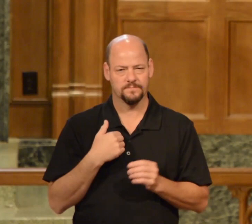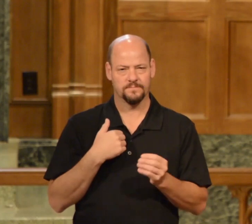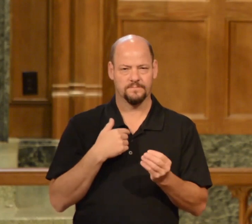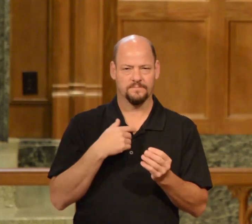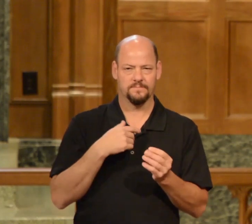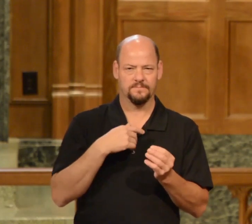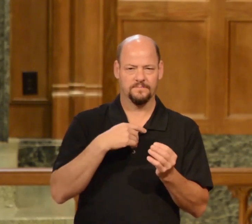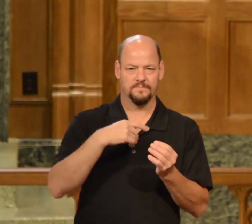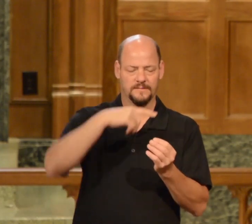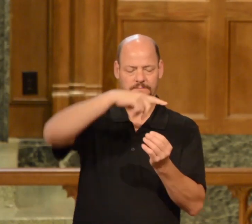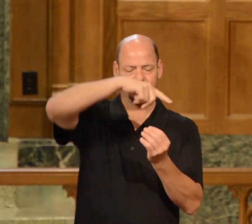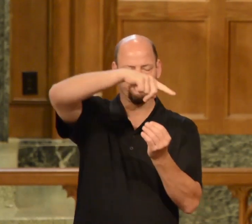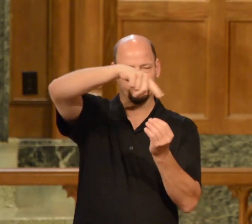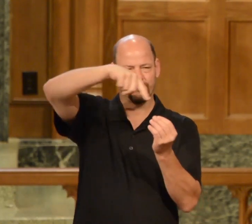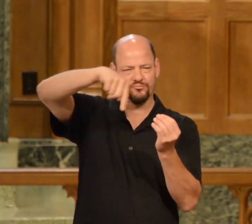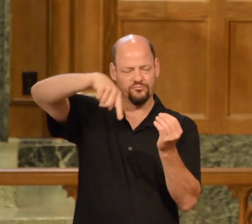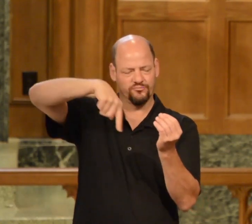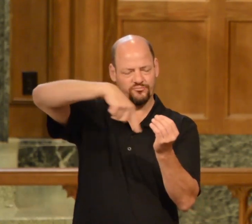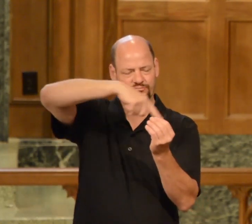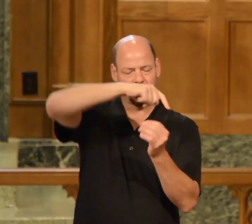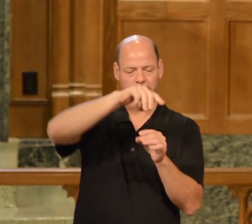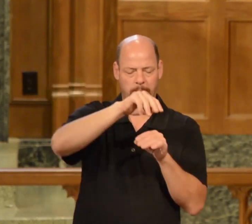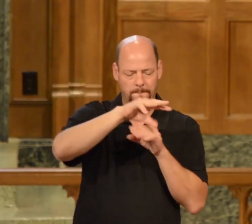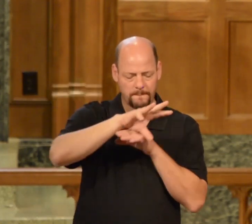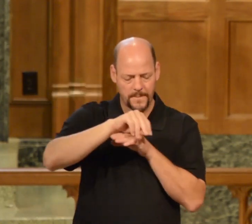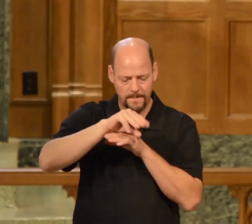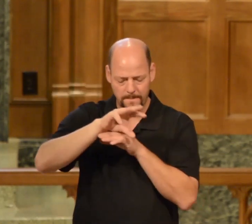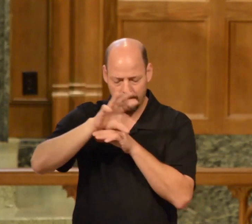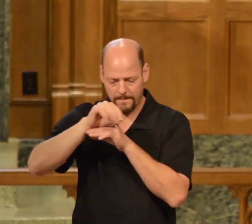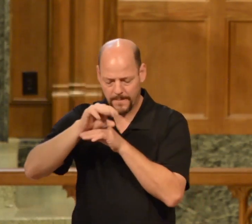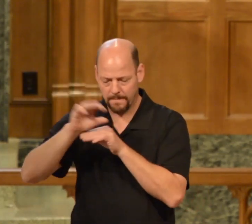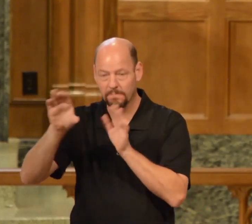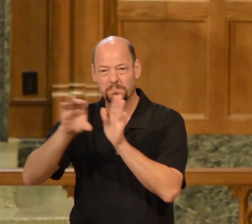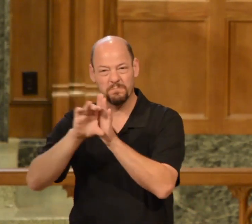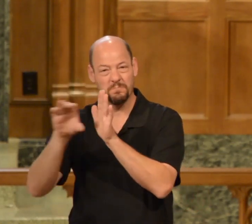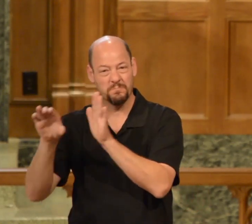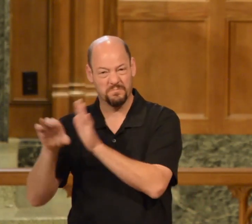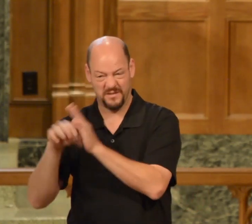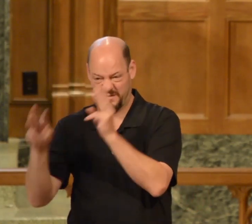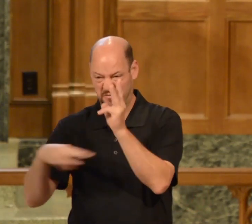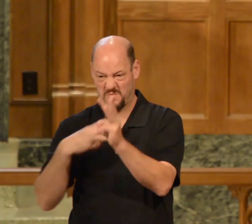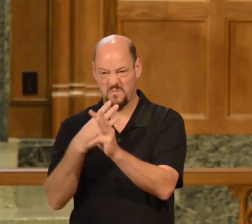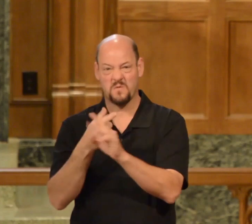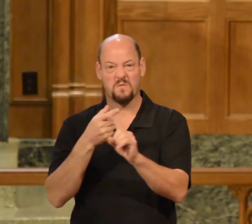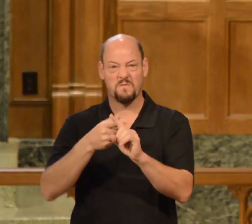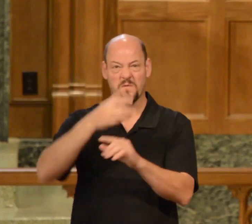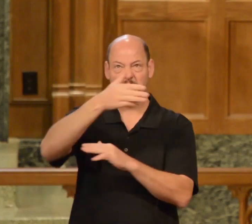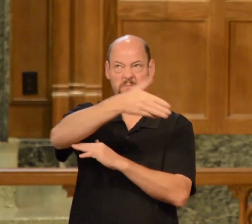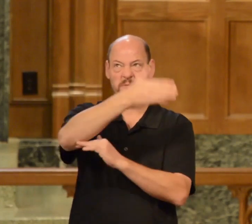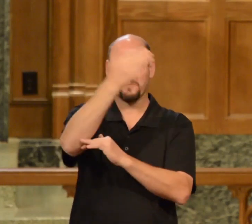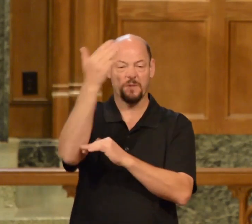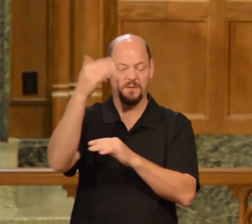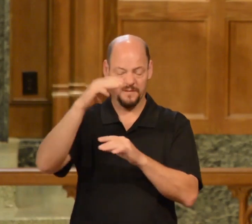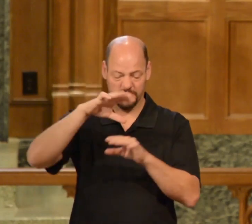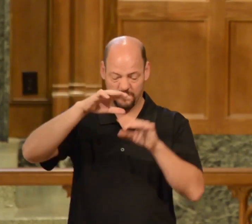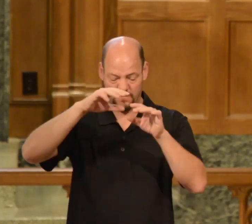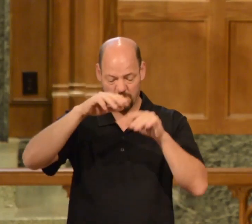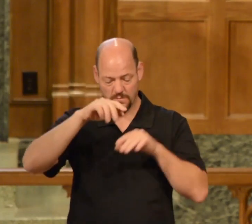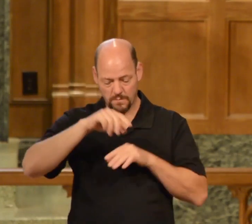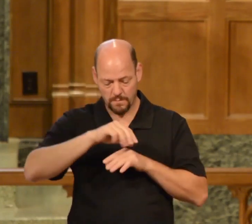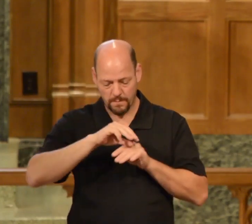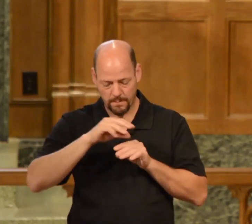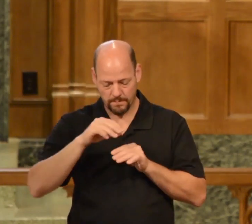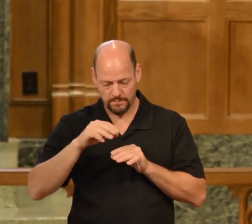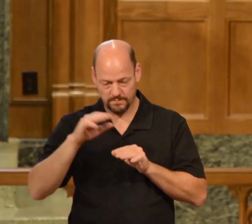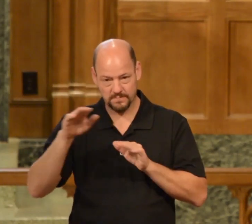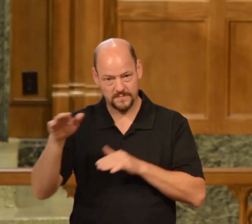satellite pictures of the world from space at night and as you look at that, you can see where